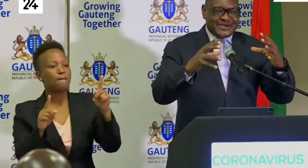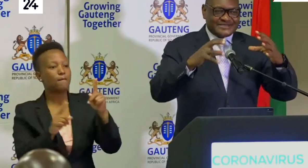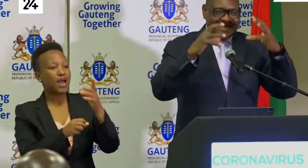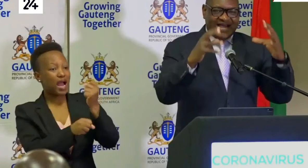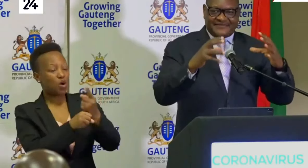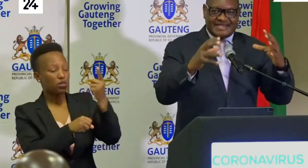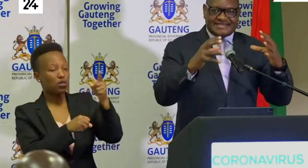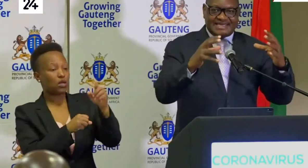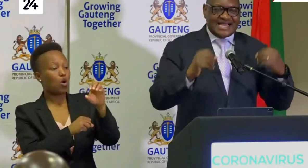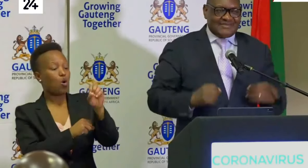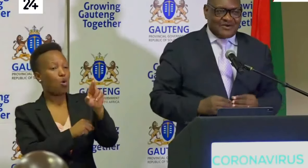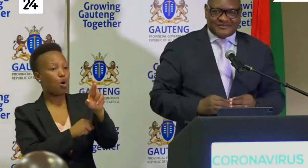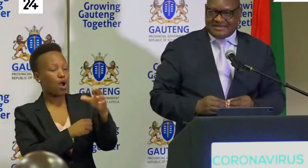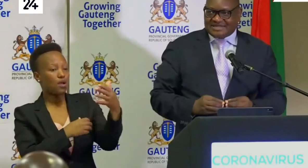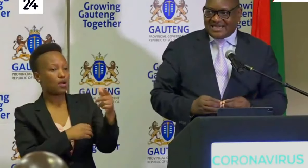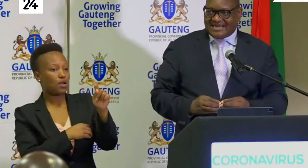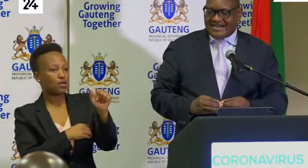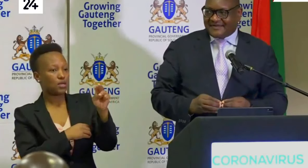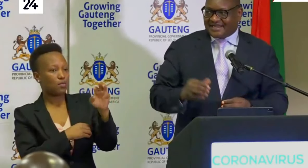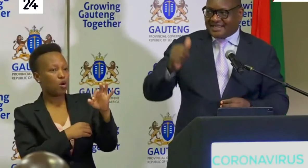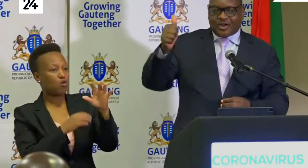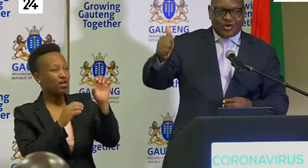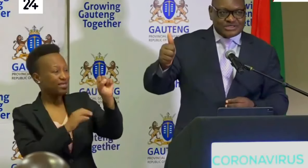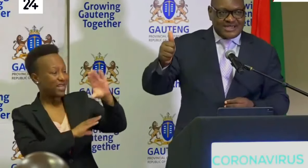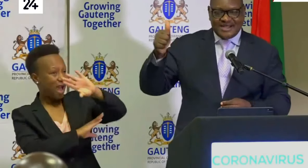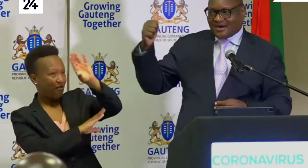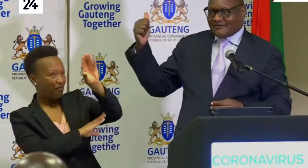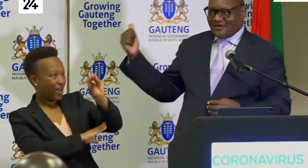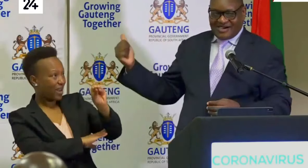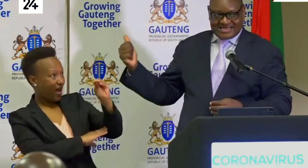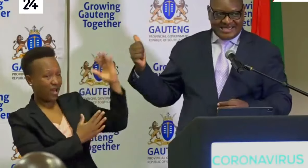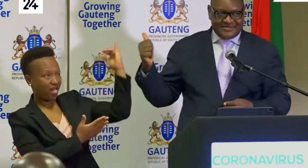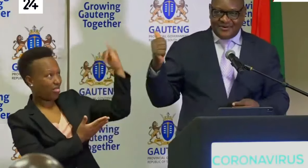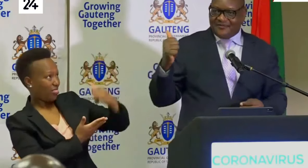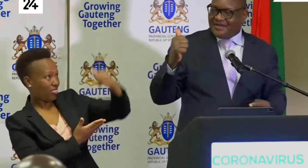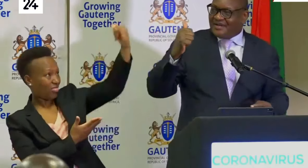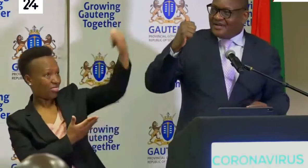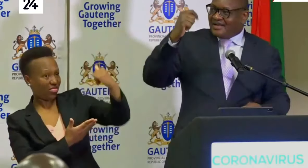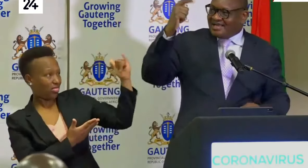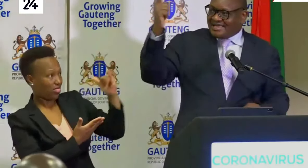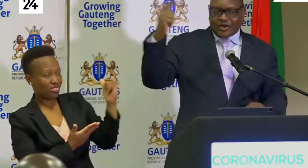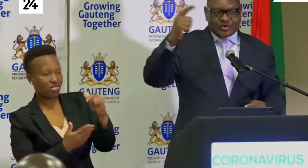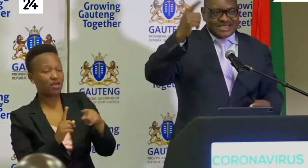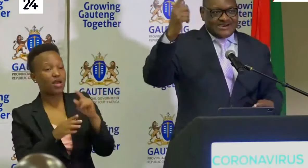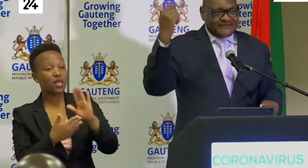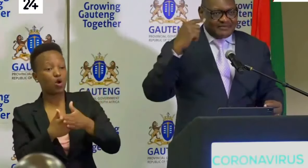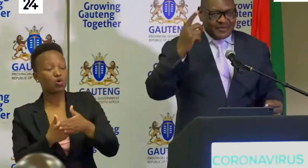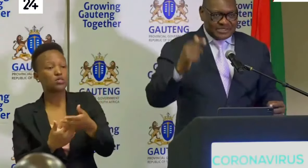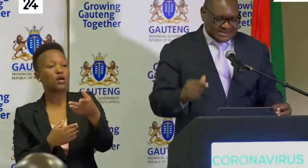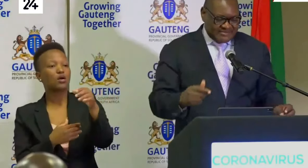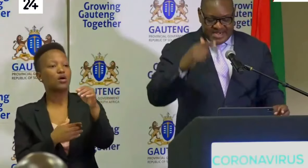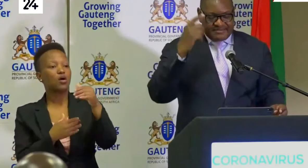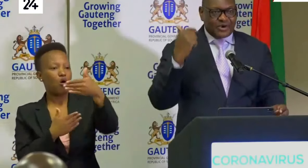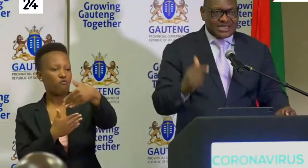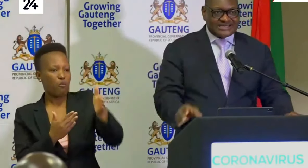O.R. Tambo is the aviation hub of sub-Saharan Africa. The closure of O.R. Tambo and the closure of the